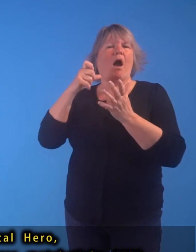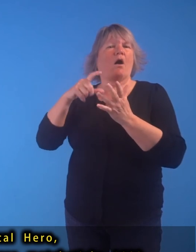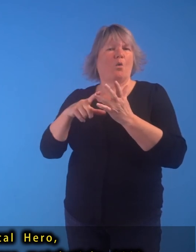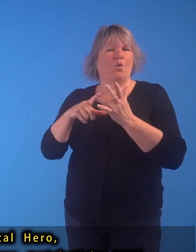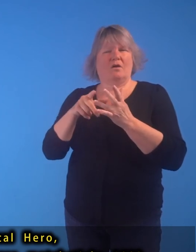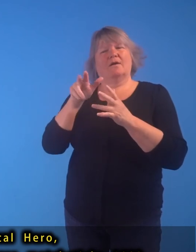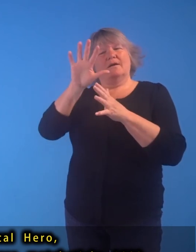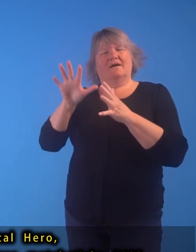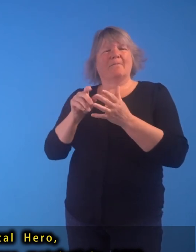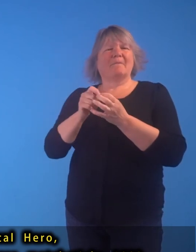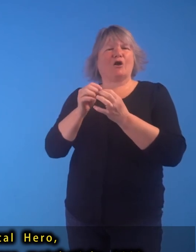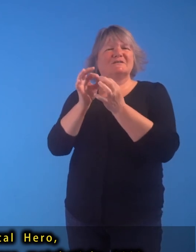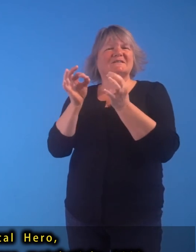Matchsticks, 1992